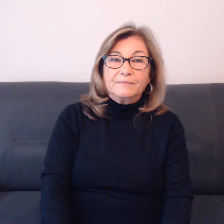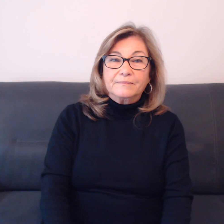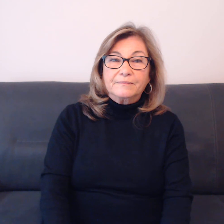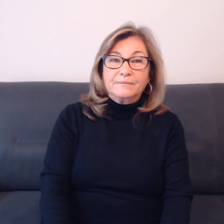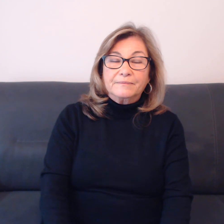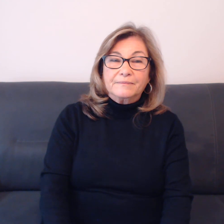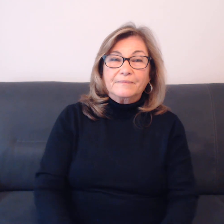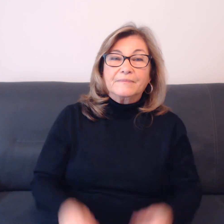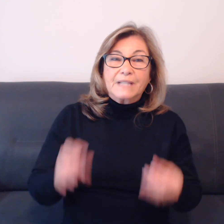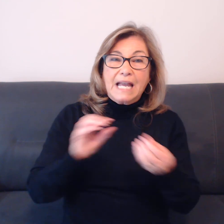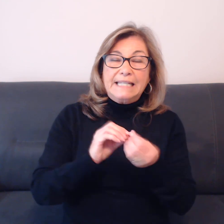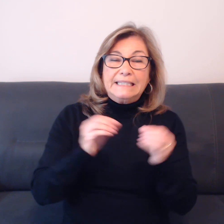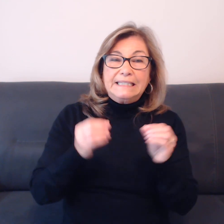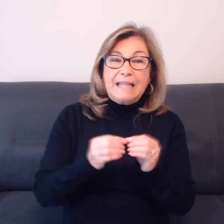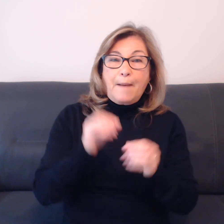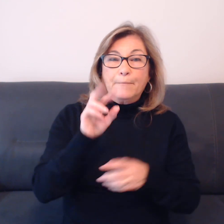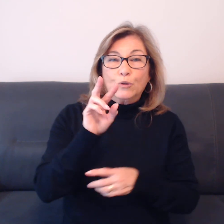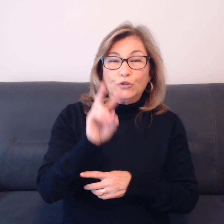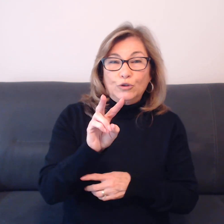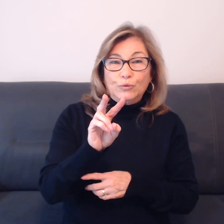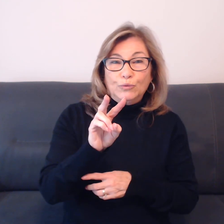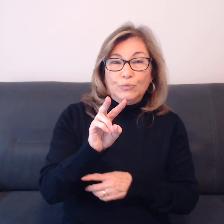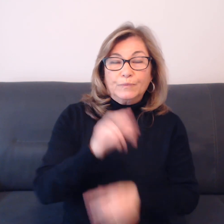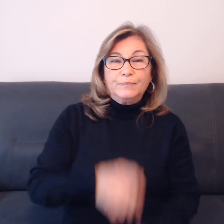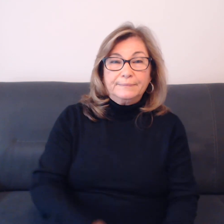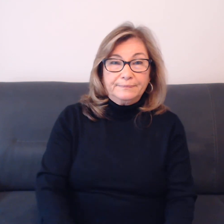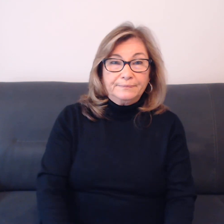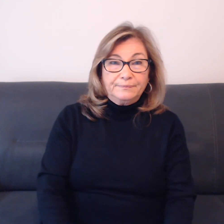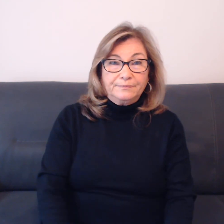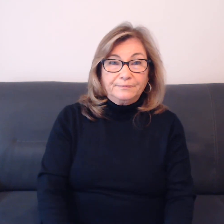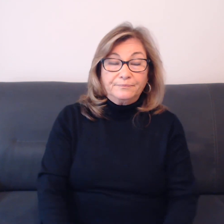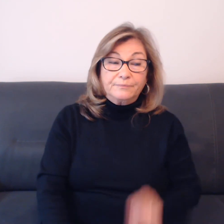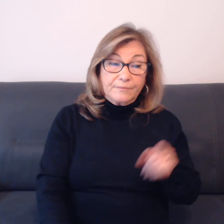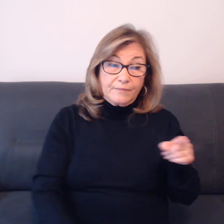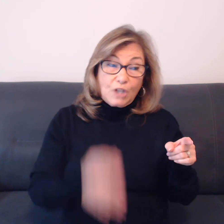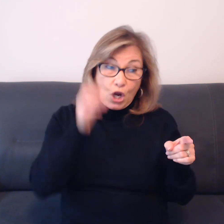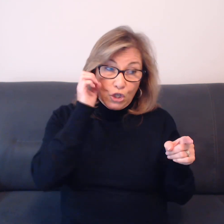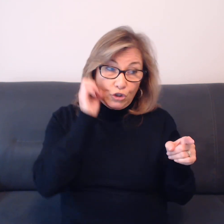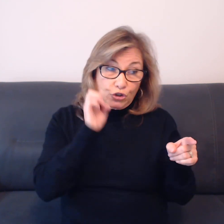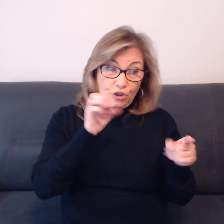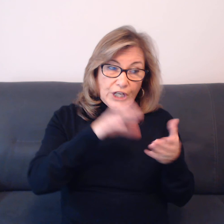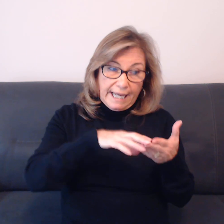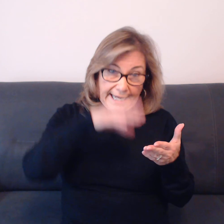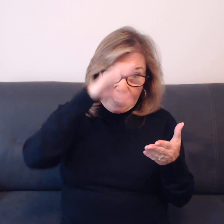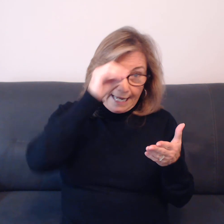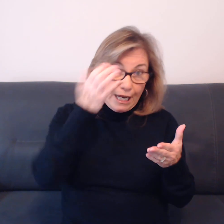Number two, she learned a valuable lesson.